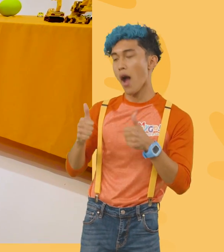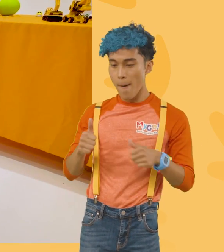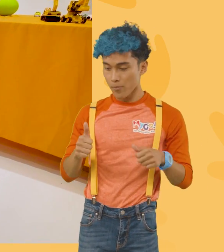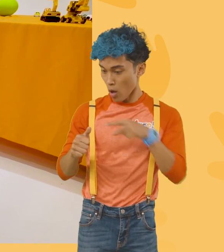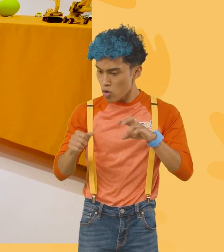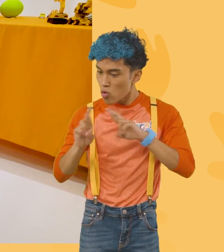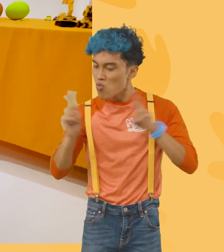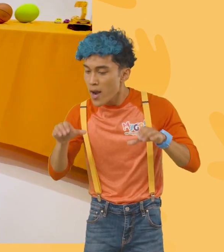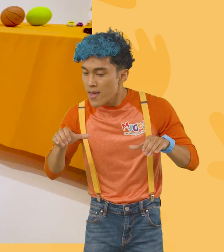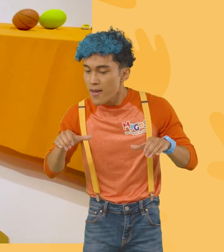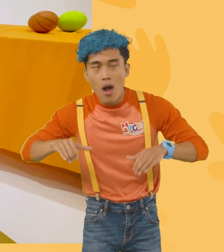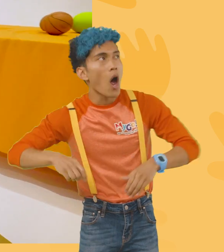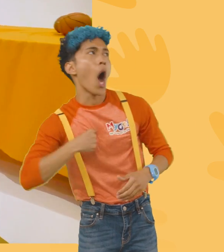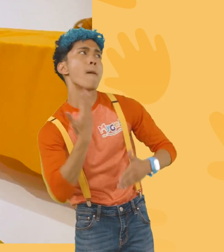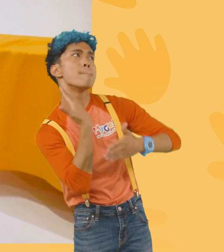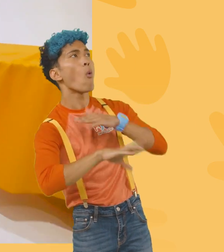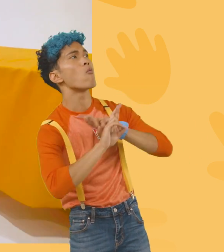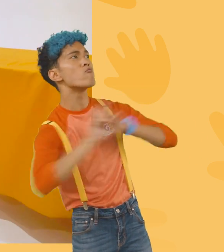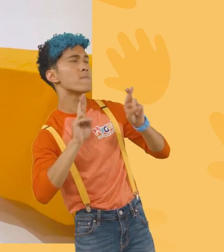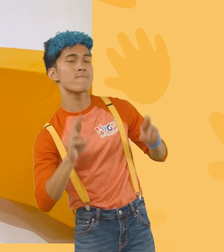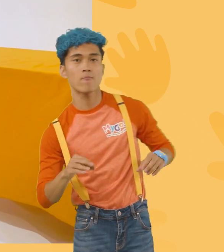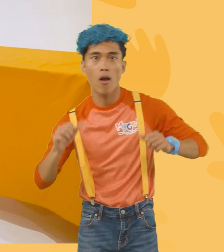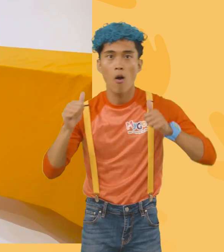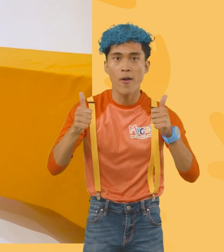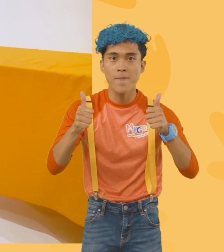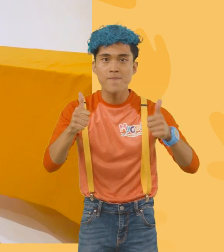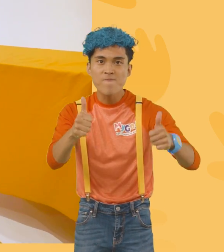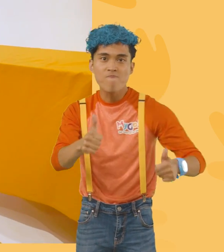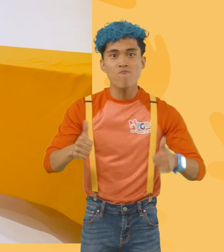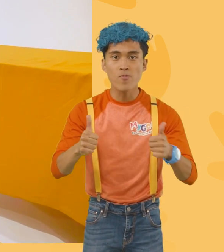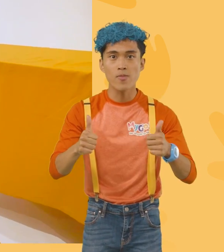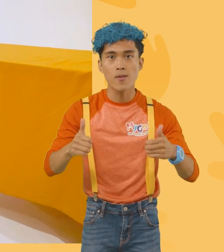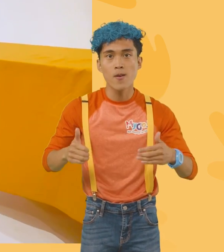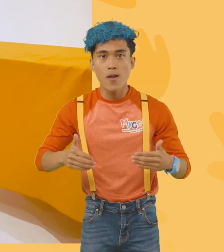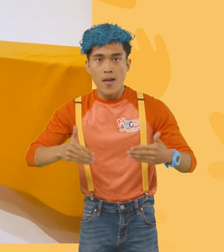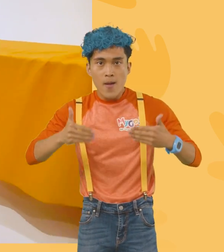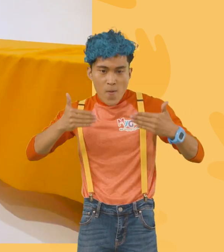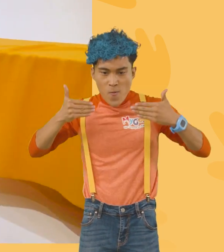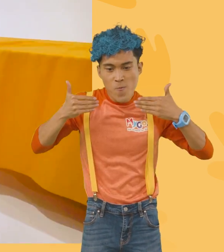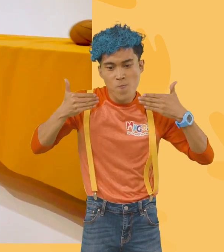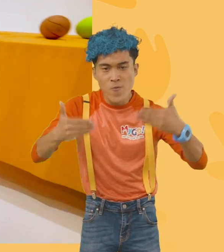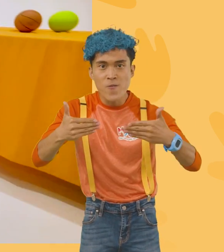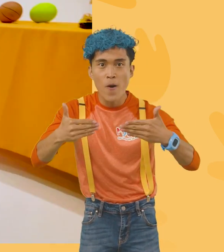Are you ready? I was born ready. All right. And away we go.